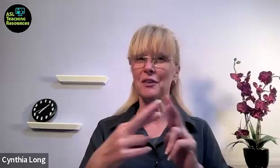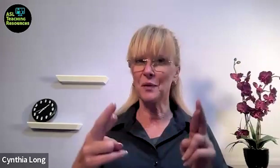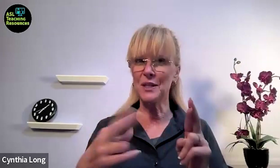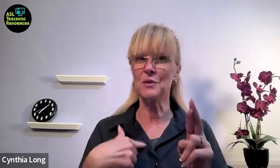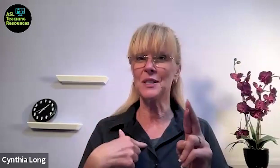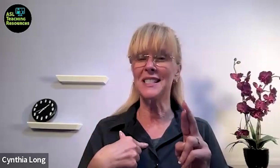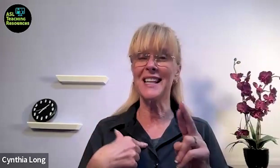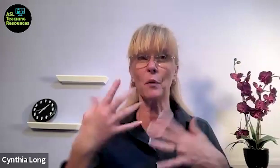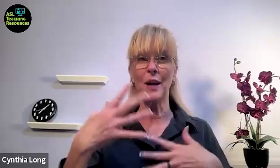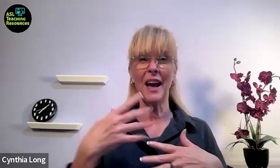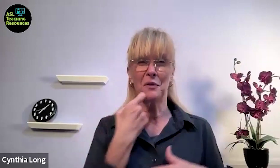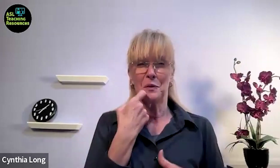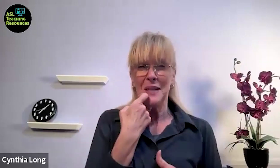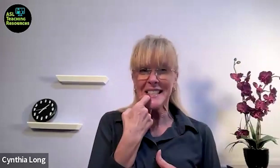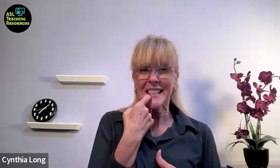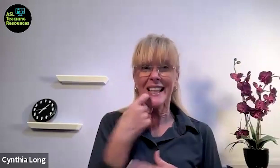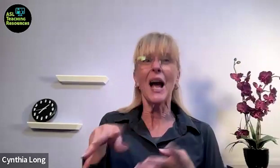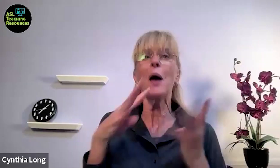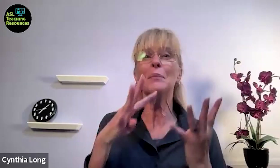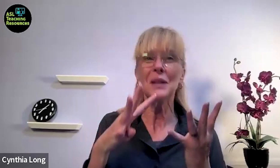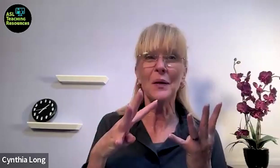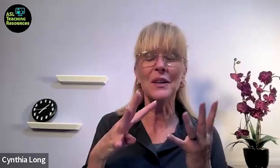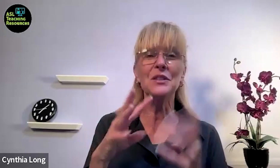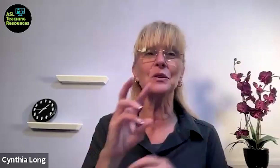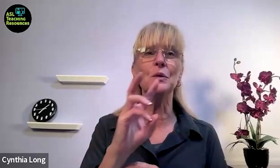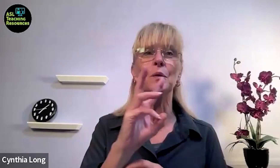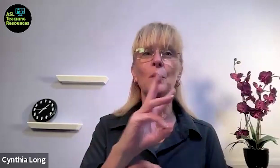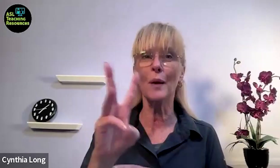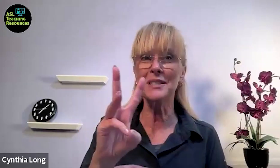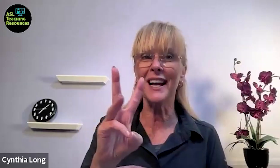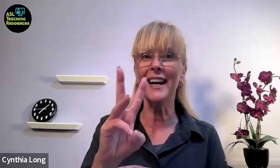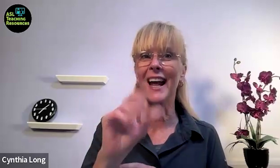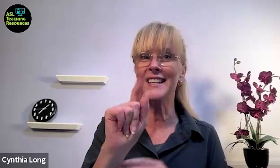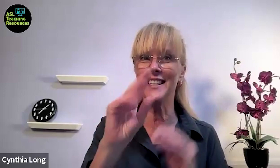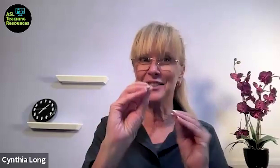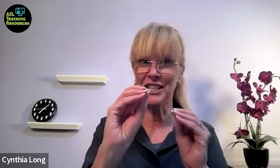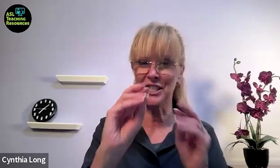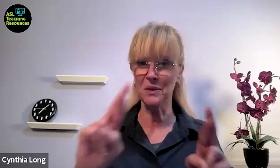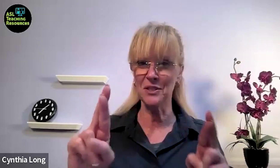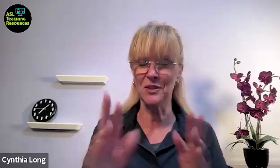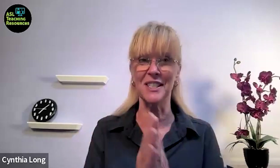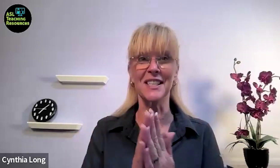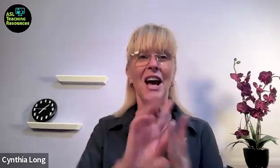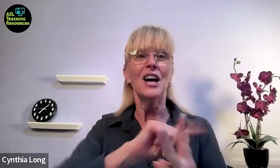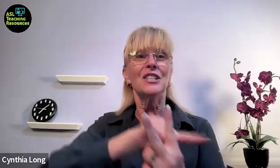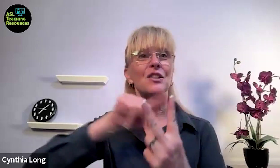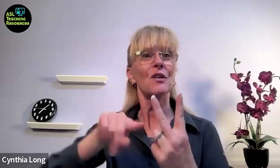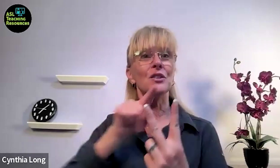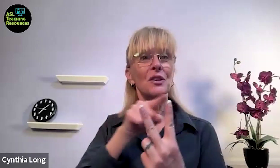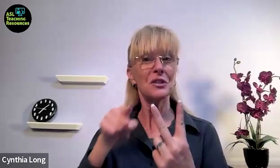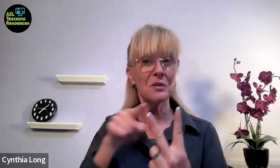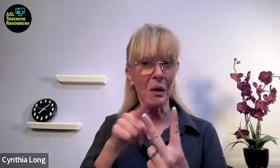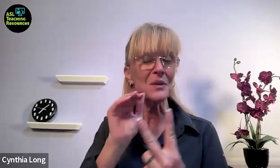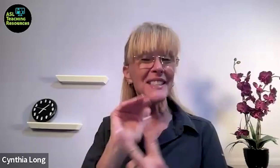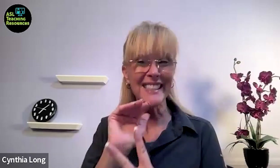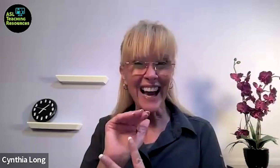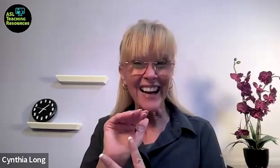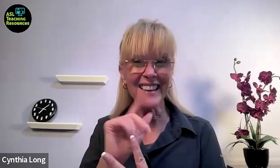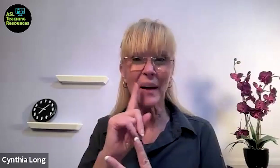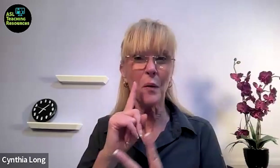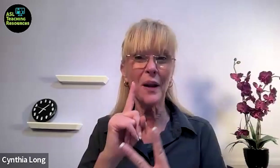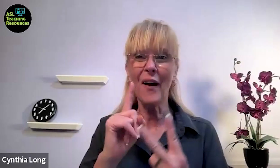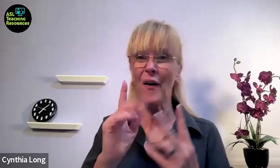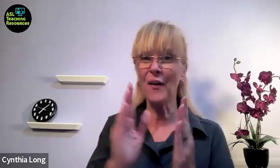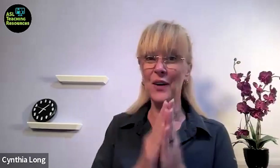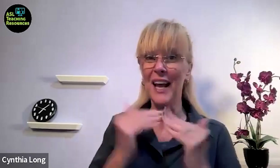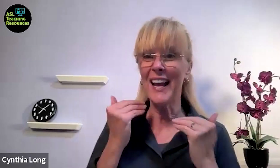you the different resources that we have recently uploaded to the website ASL Teaching Resources. So those are our two goals tonight